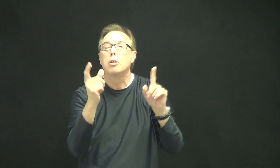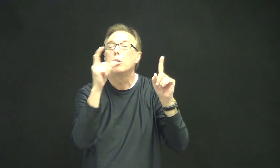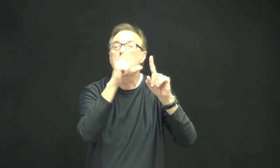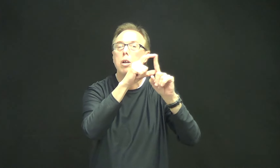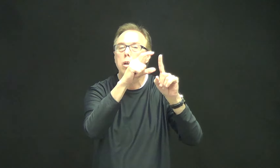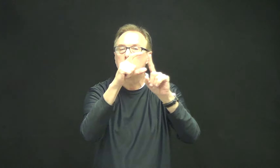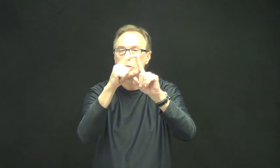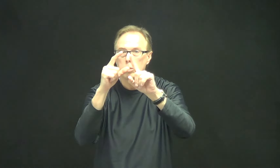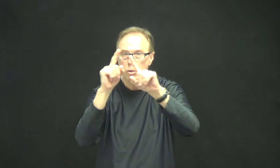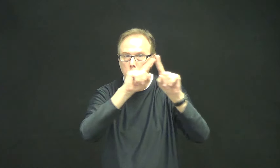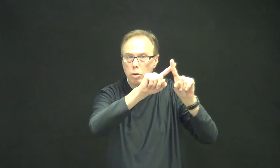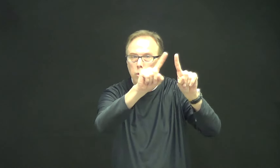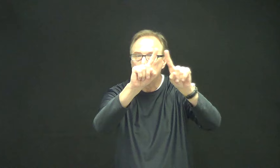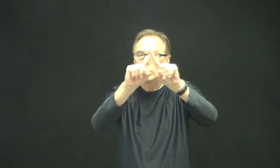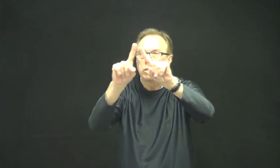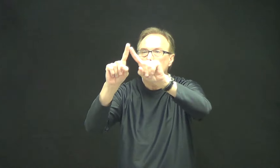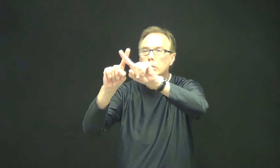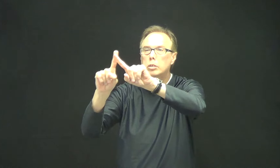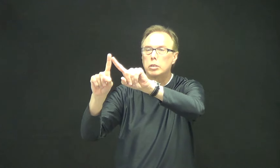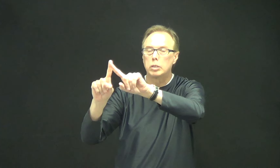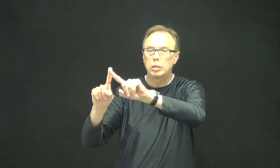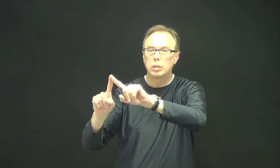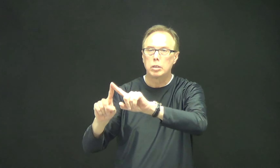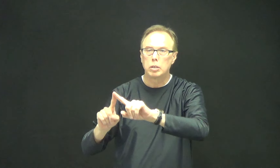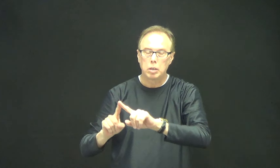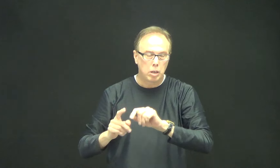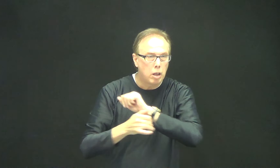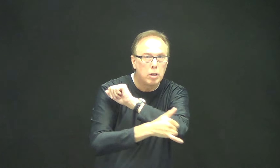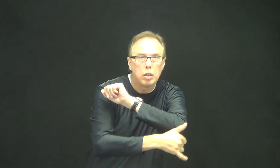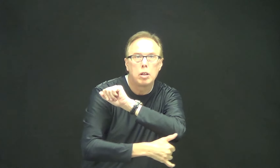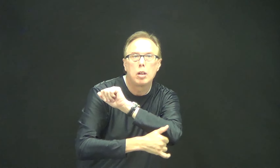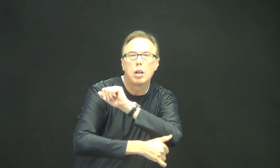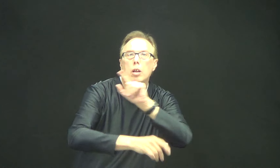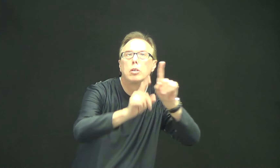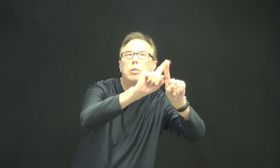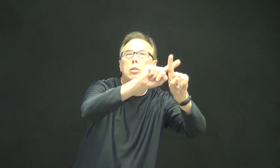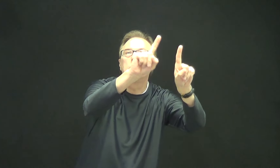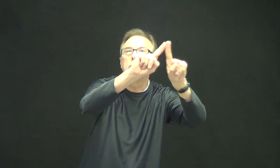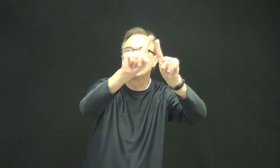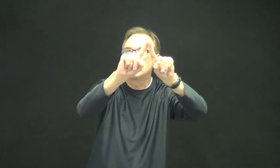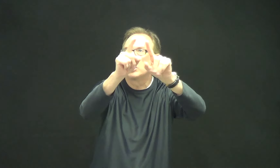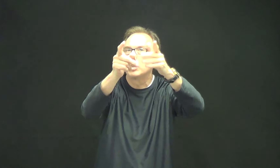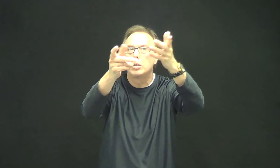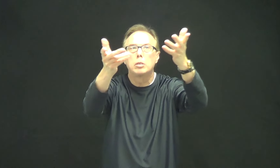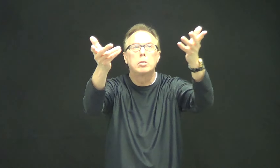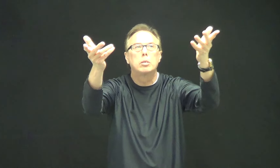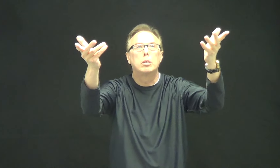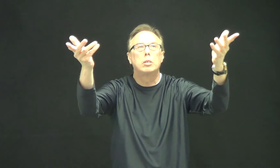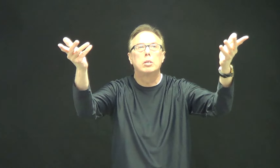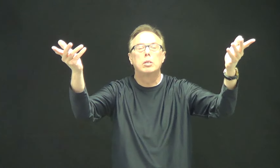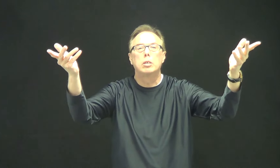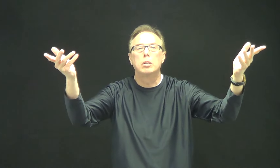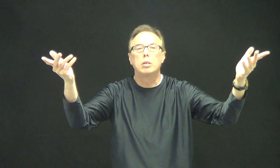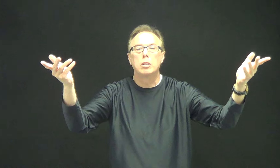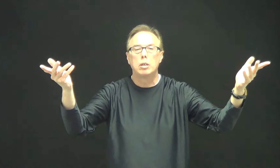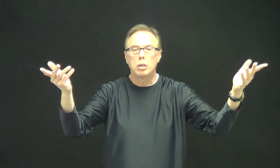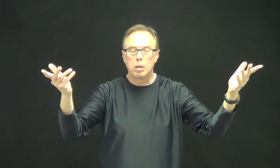sounds are all as different as the lands from which they came, and